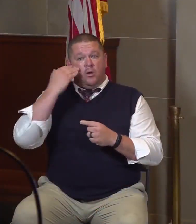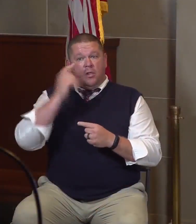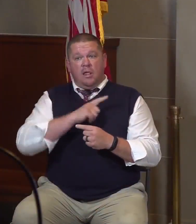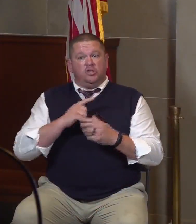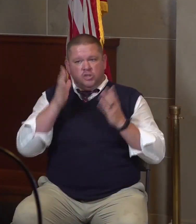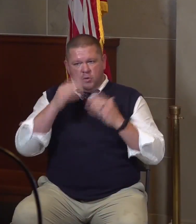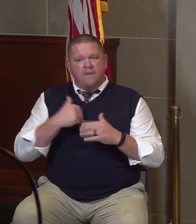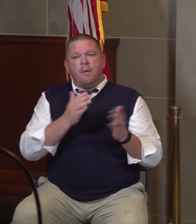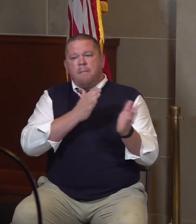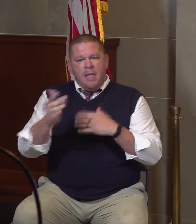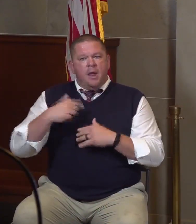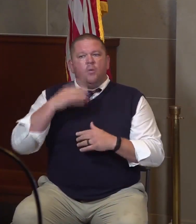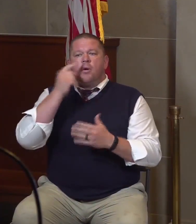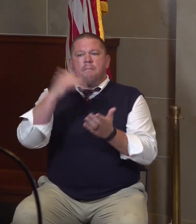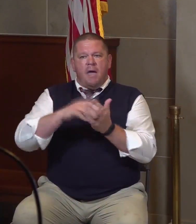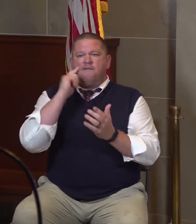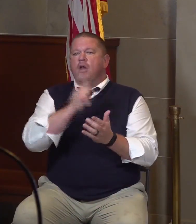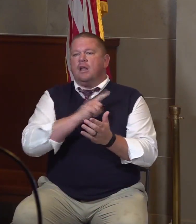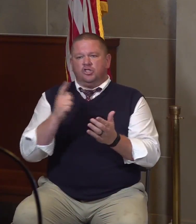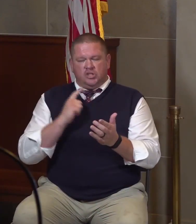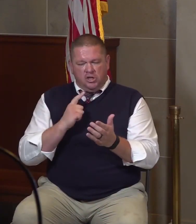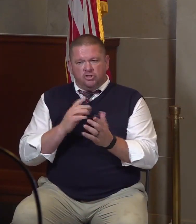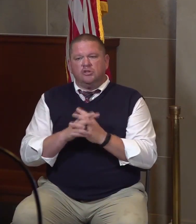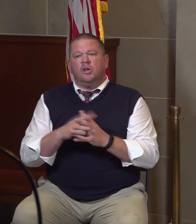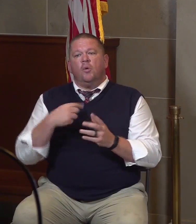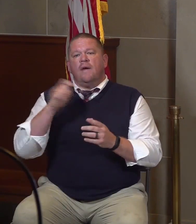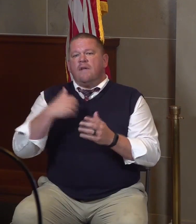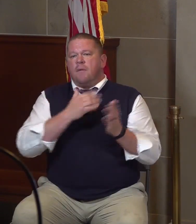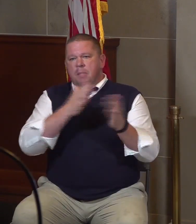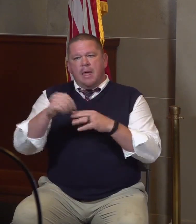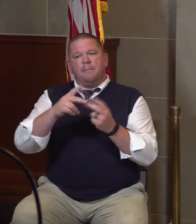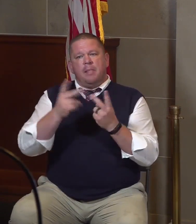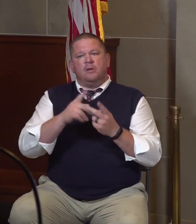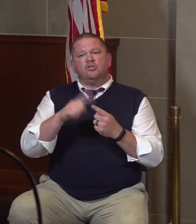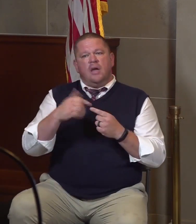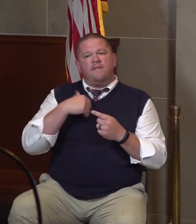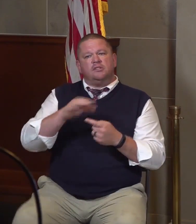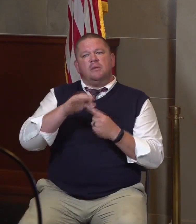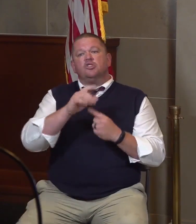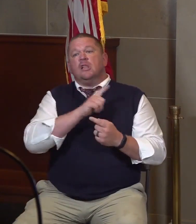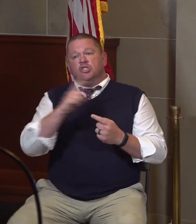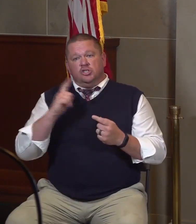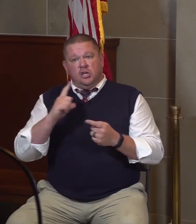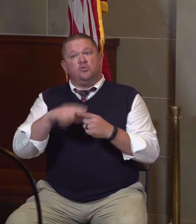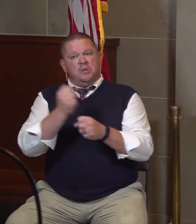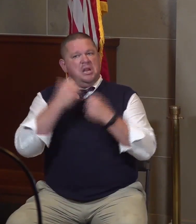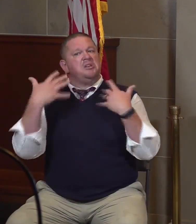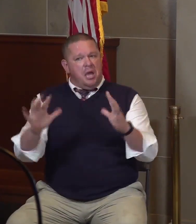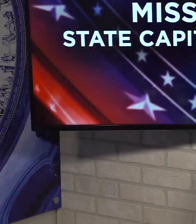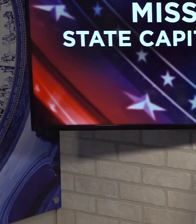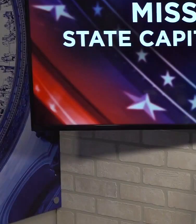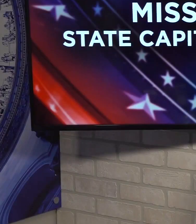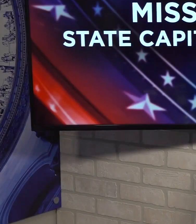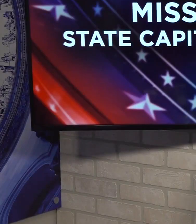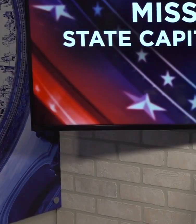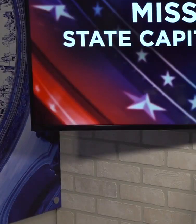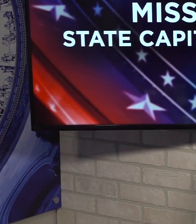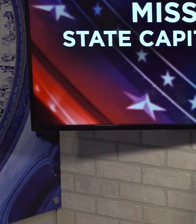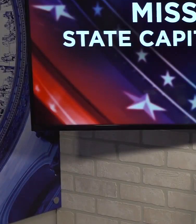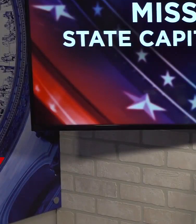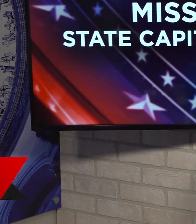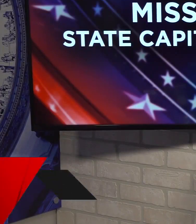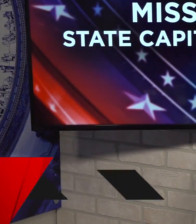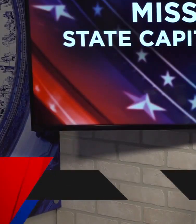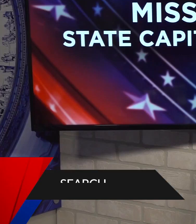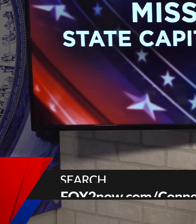the legislators are going to have a plan. If we're going to come back for legislation, we've got to have a plan in place to have a special legislation to get it done. Now, Governor